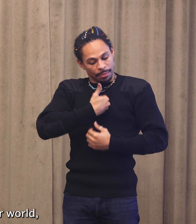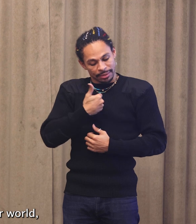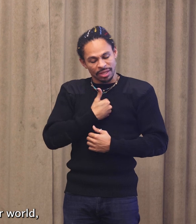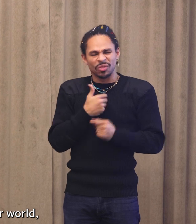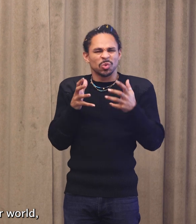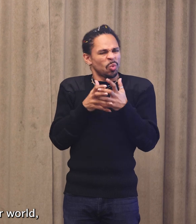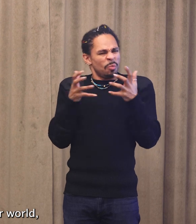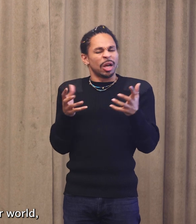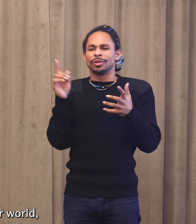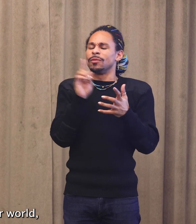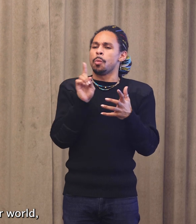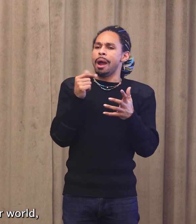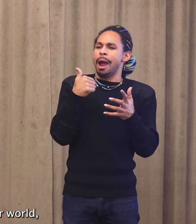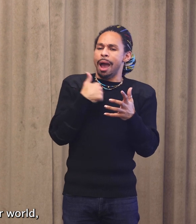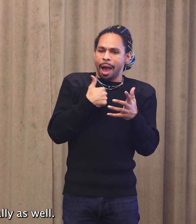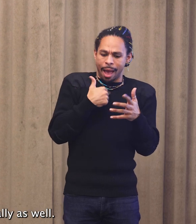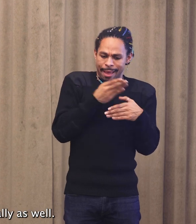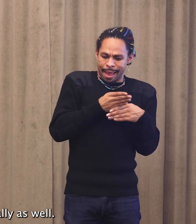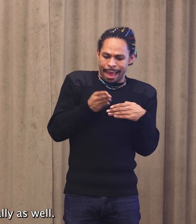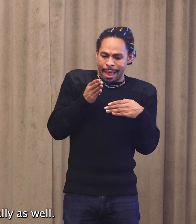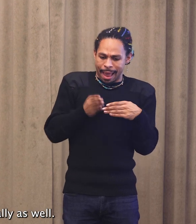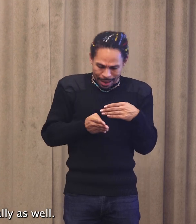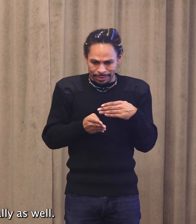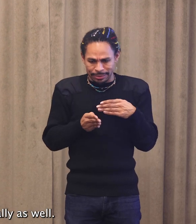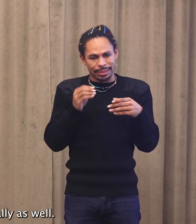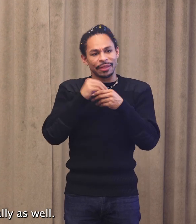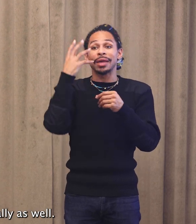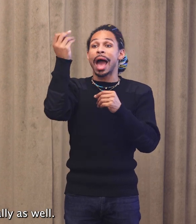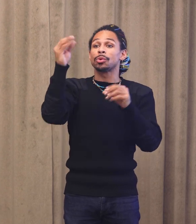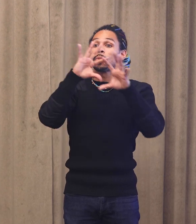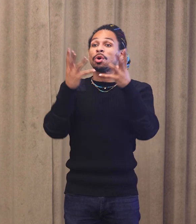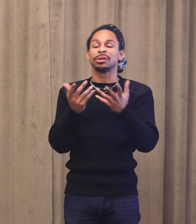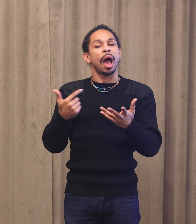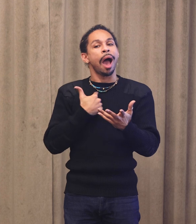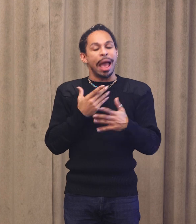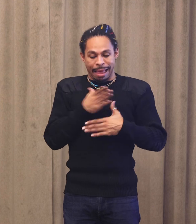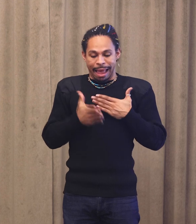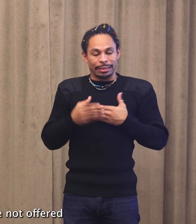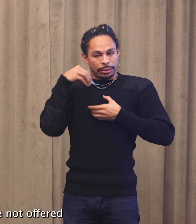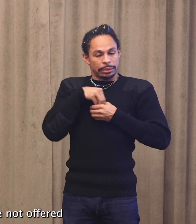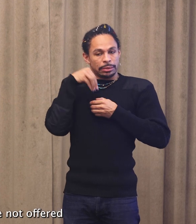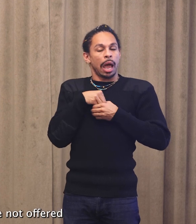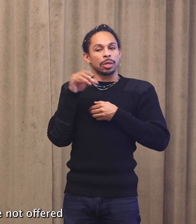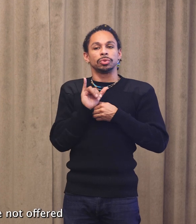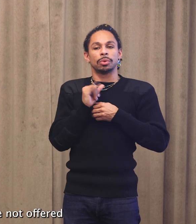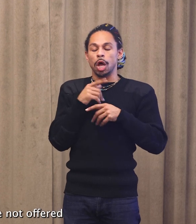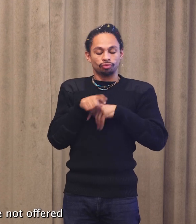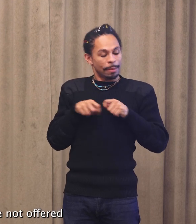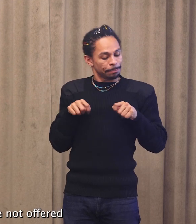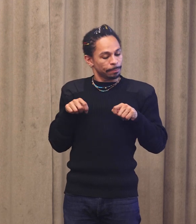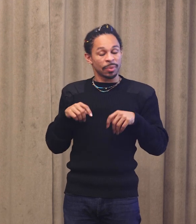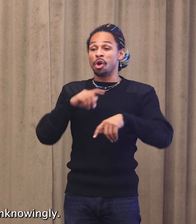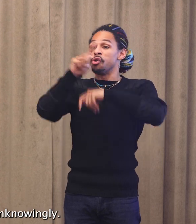end in the outer world. I do so internally as well. Whenever I have not